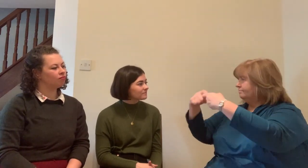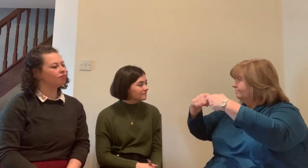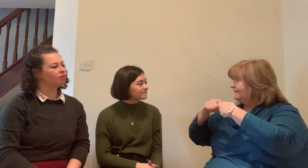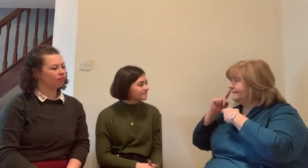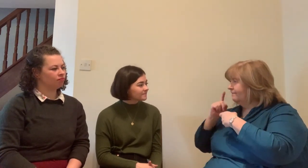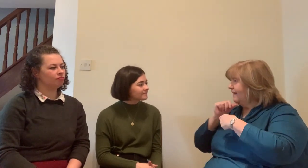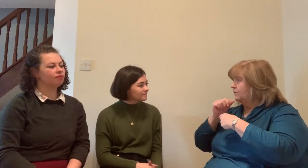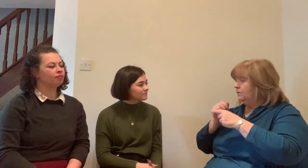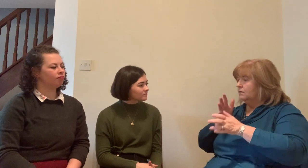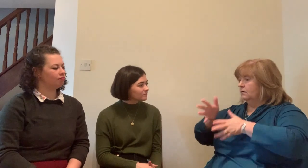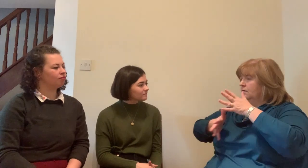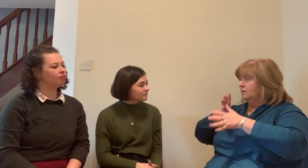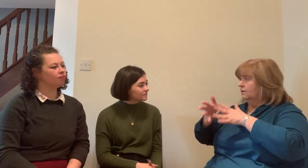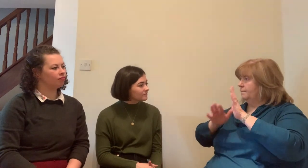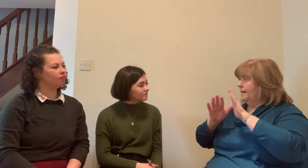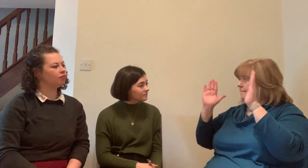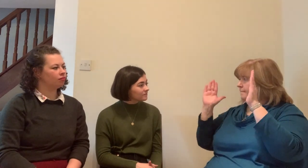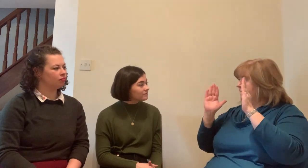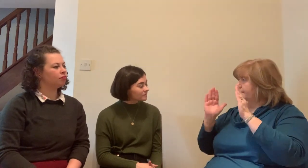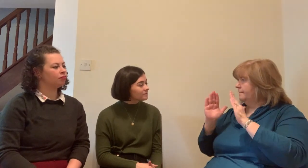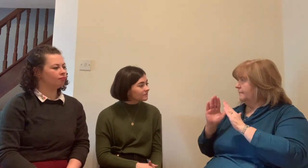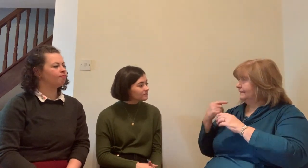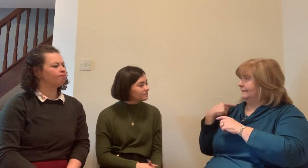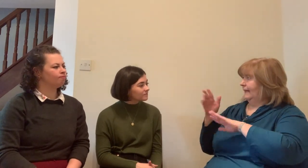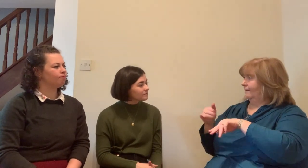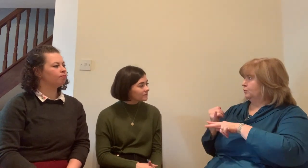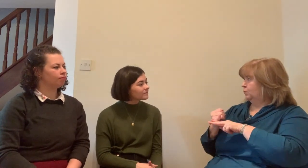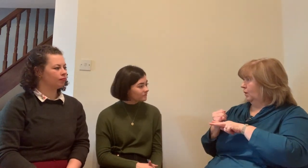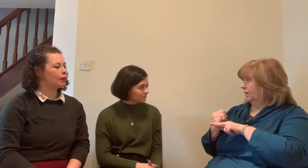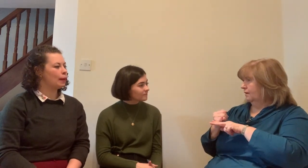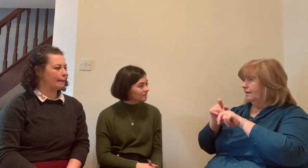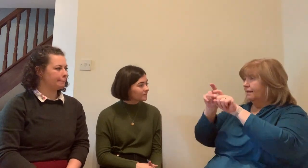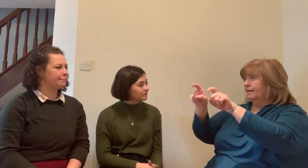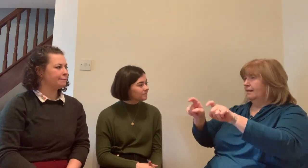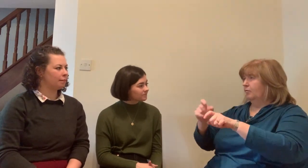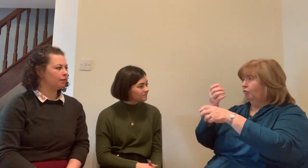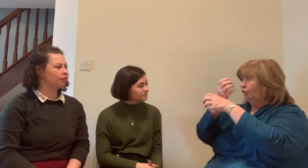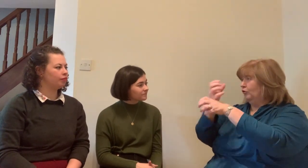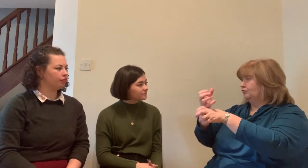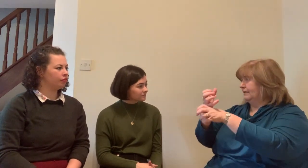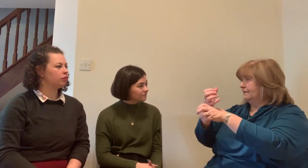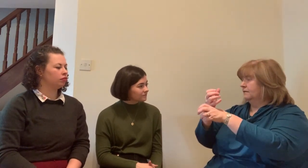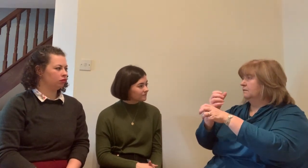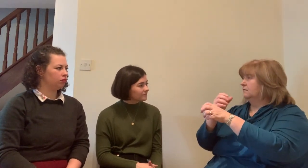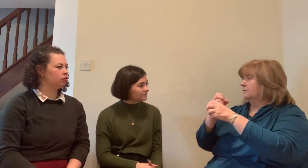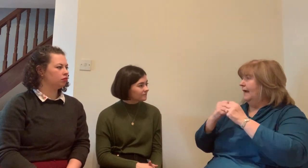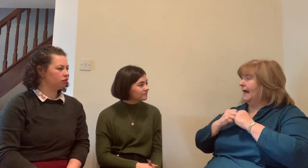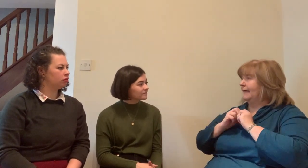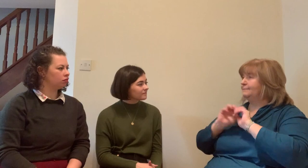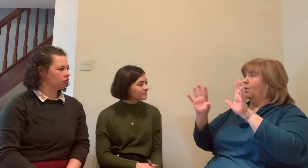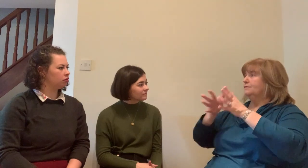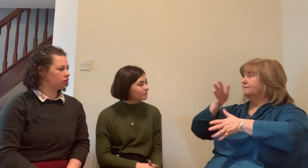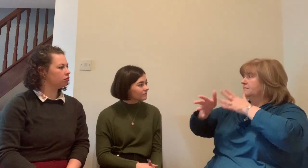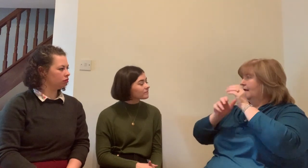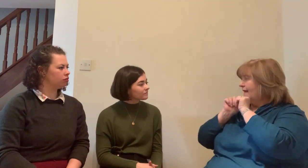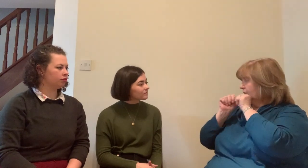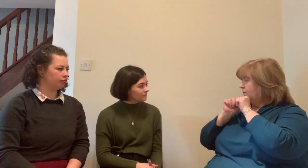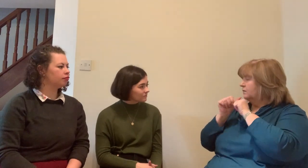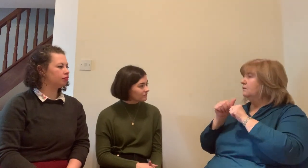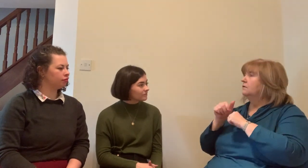specific kind of skill set or specialist areas they like to work in. I'm just wondering for deaf interpreters is that something that they would work in a specific area